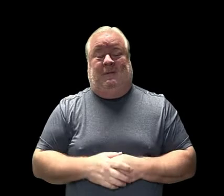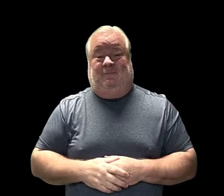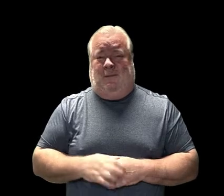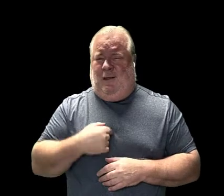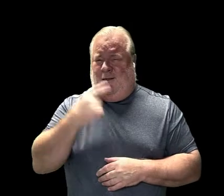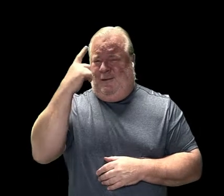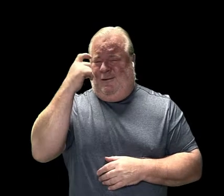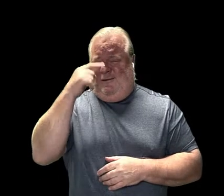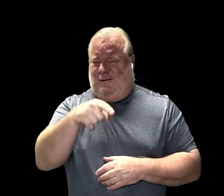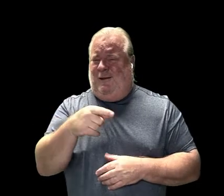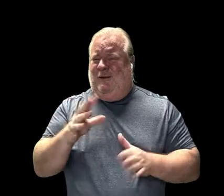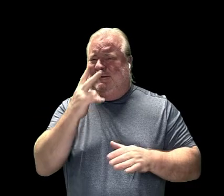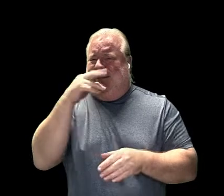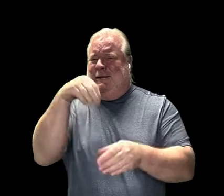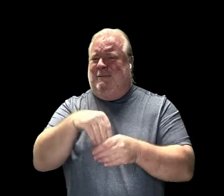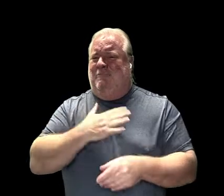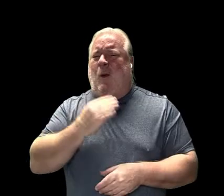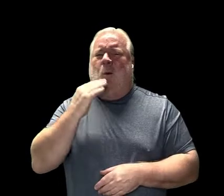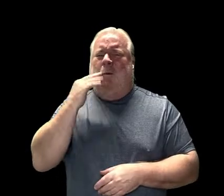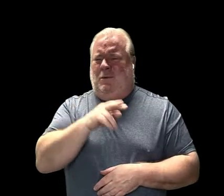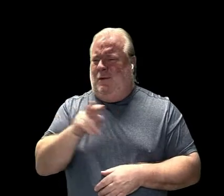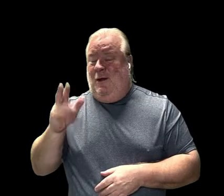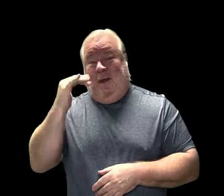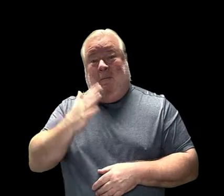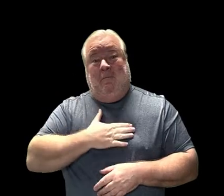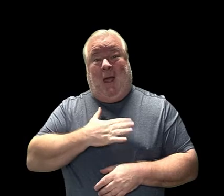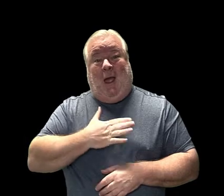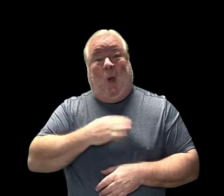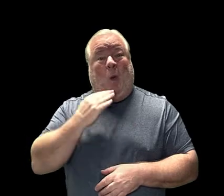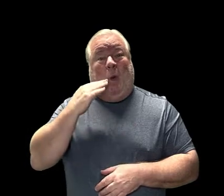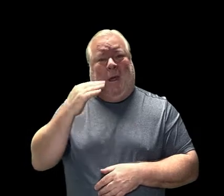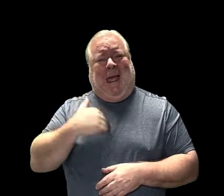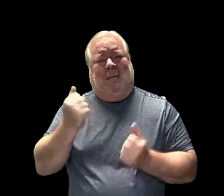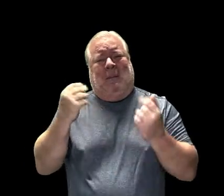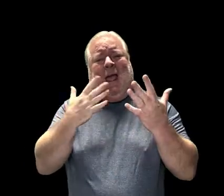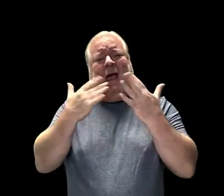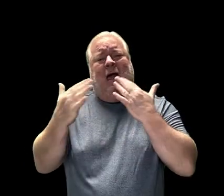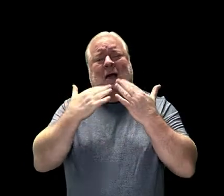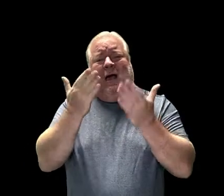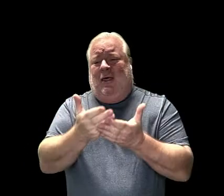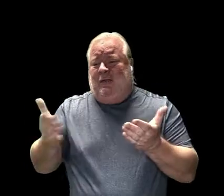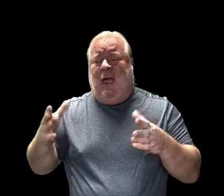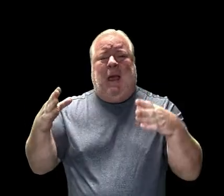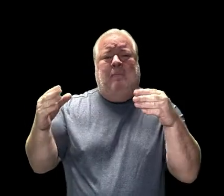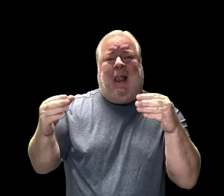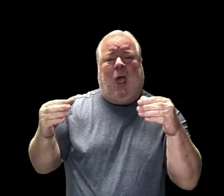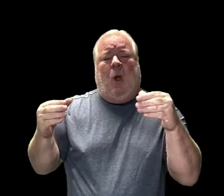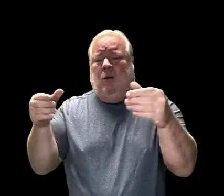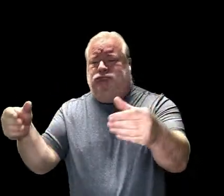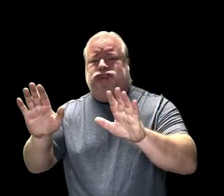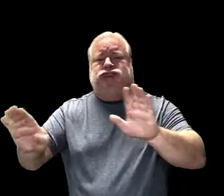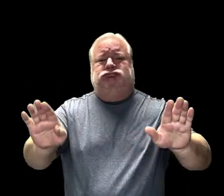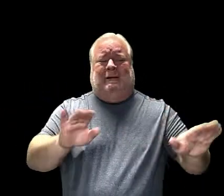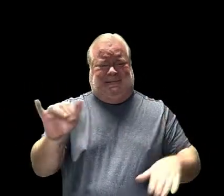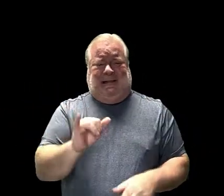I think they've been to my home because if you go to my home, you will see all